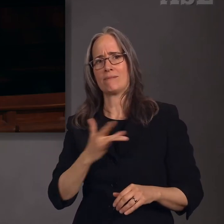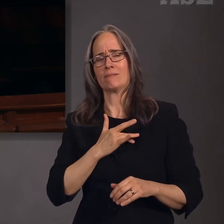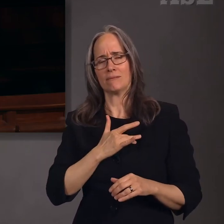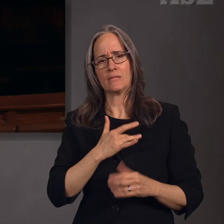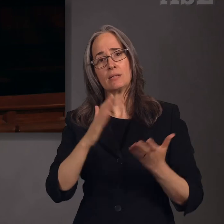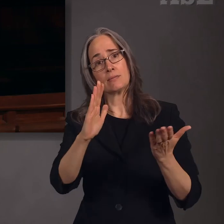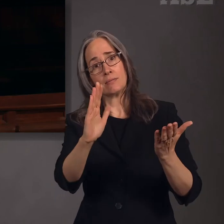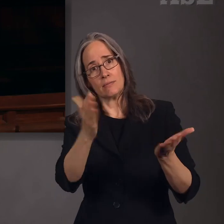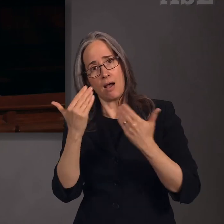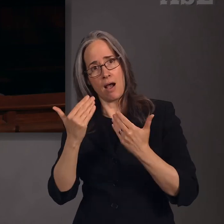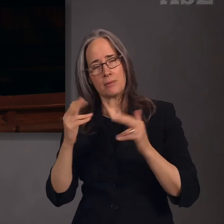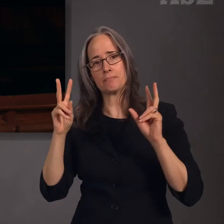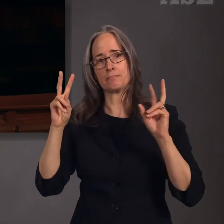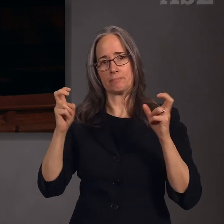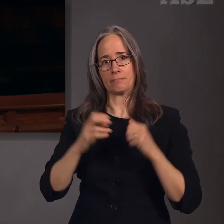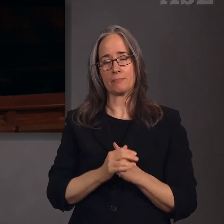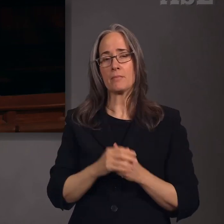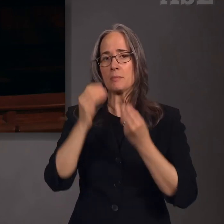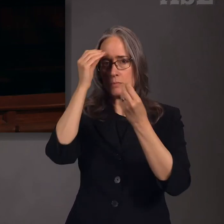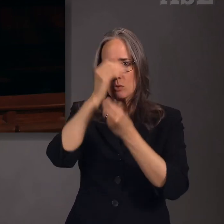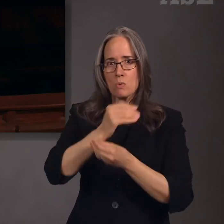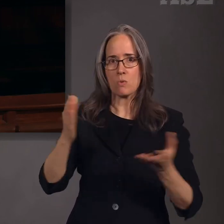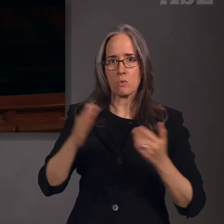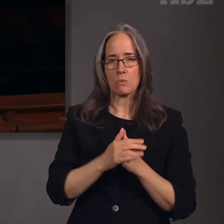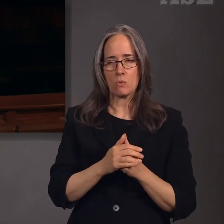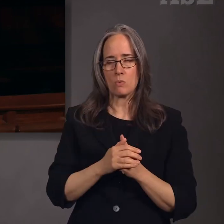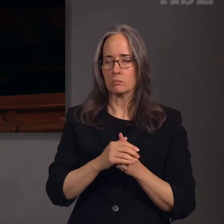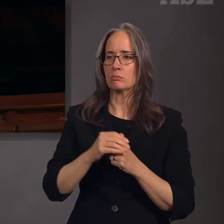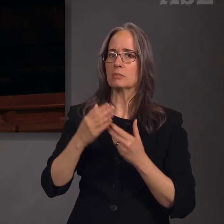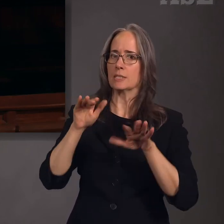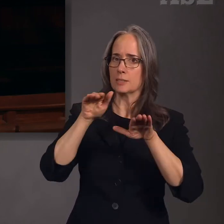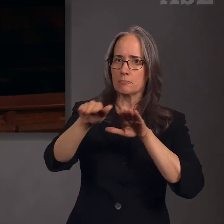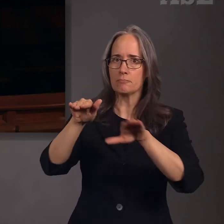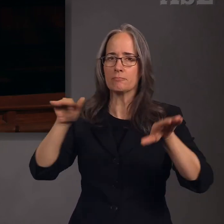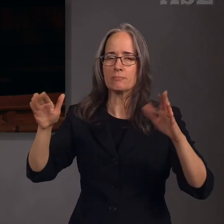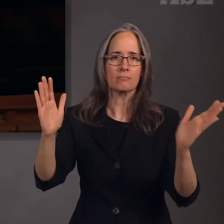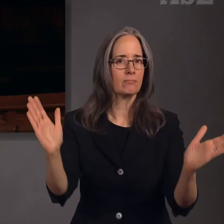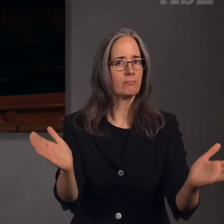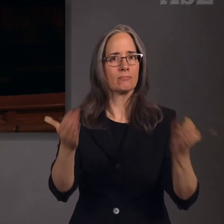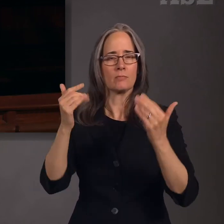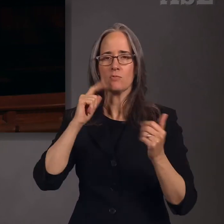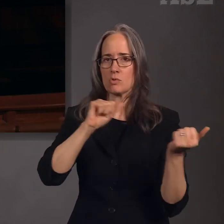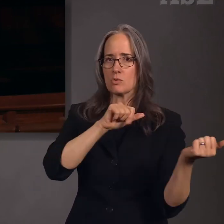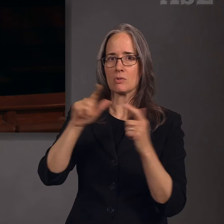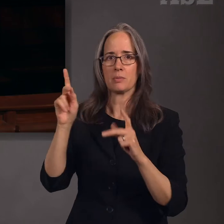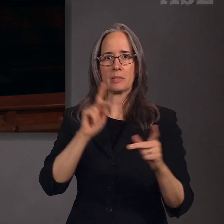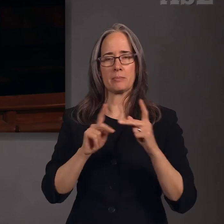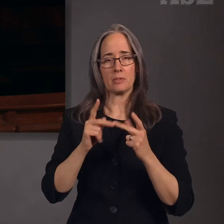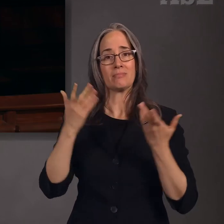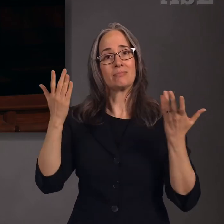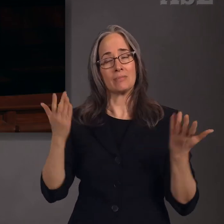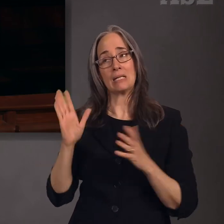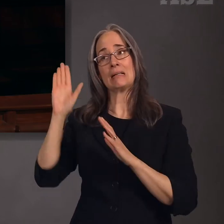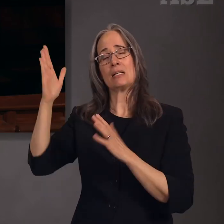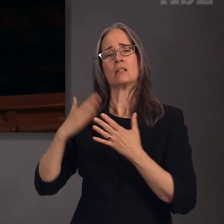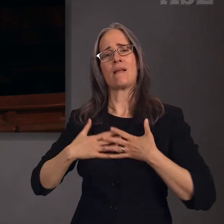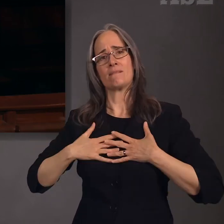Behold, He sent an invitation unto all men, for the arms of mercy are extended towards them,